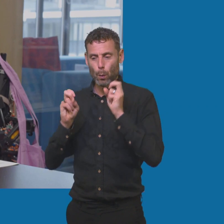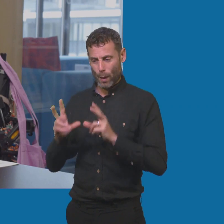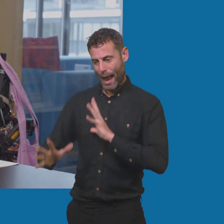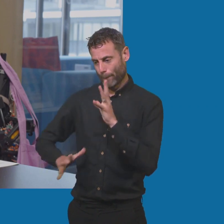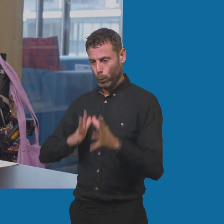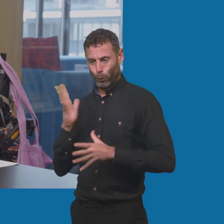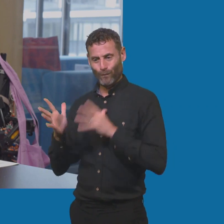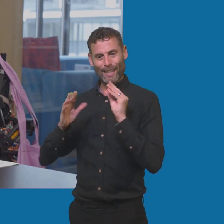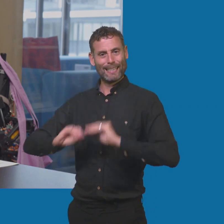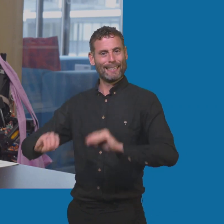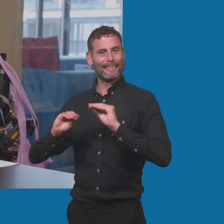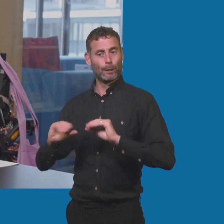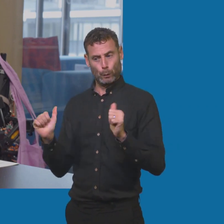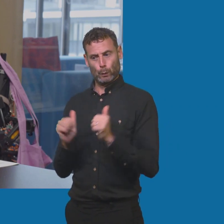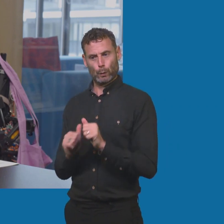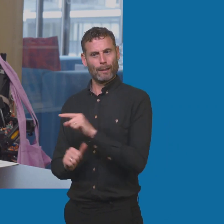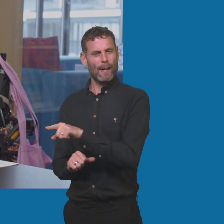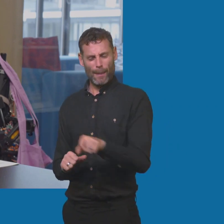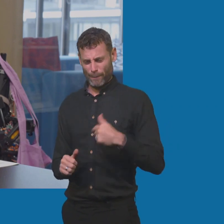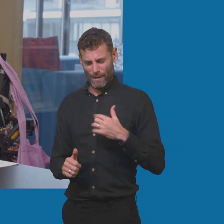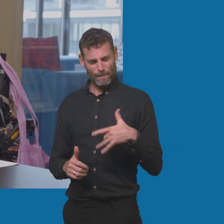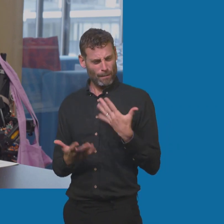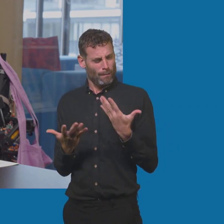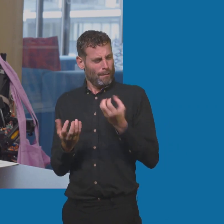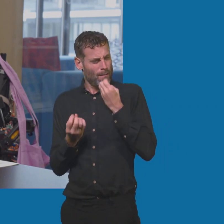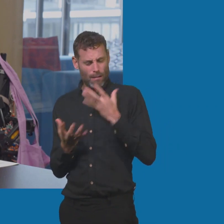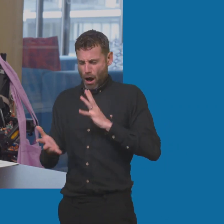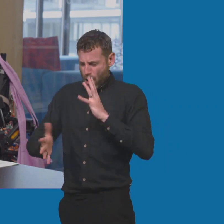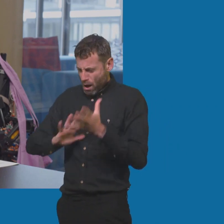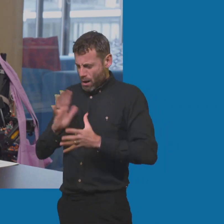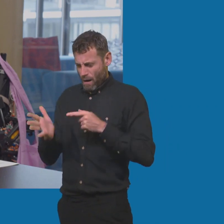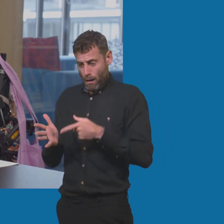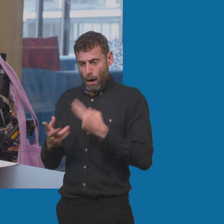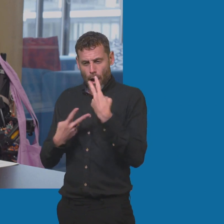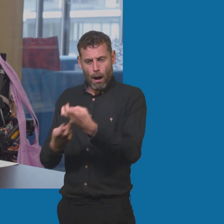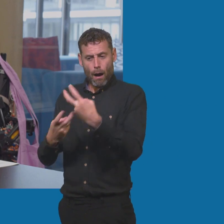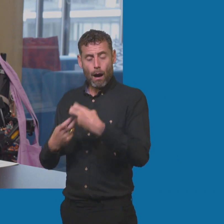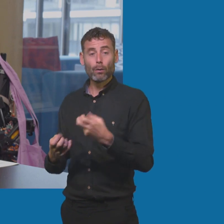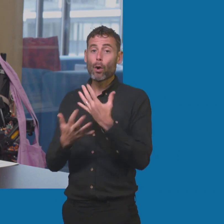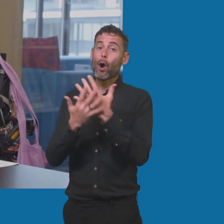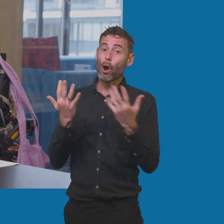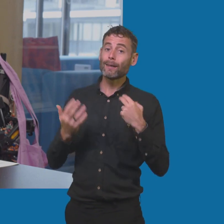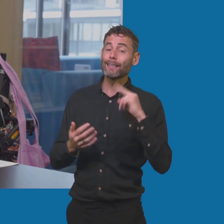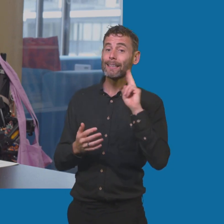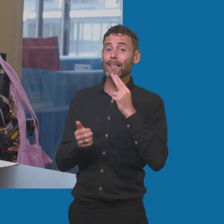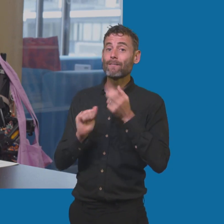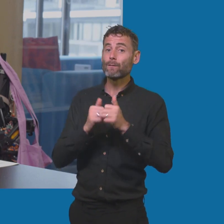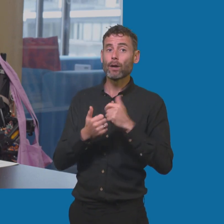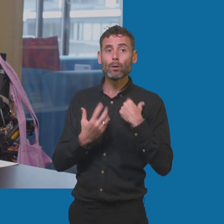And it's such a beautiful expression. And a lot of my deaf friends have taught me so much. And I think that it's a huge